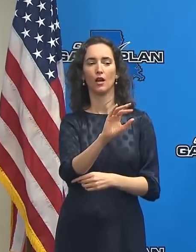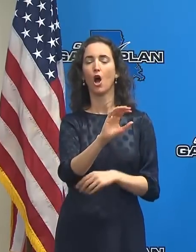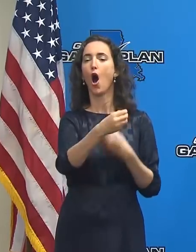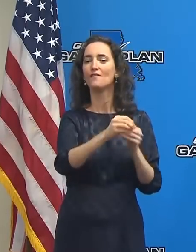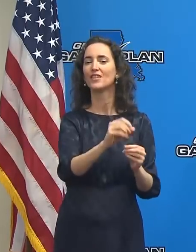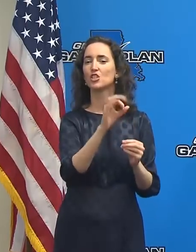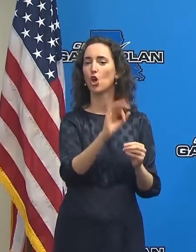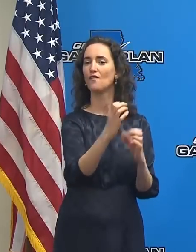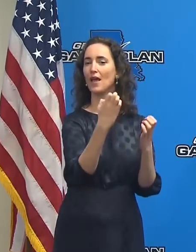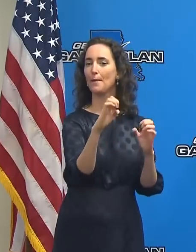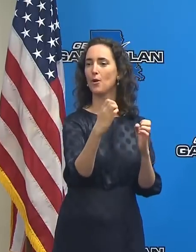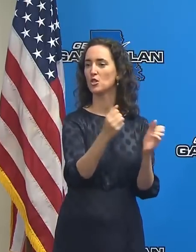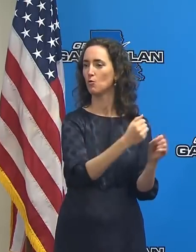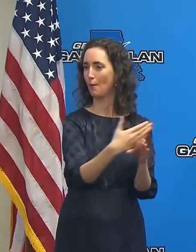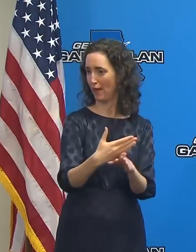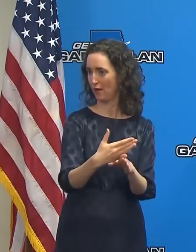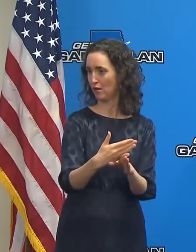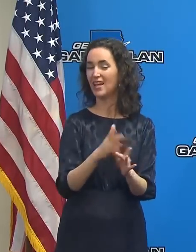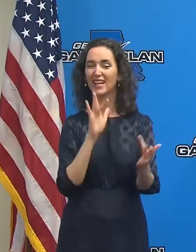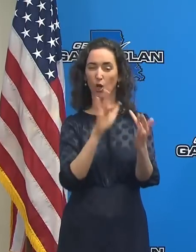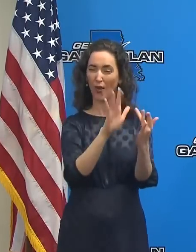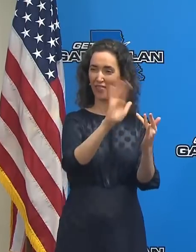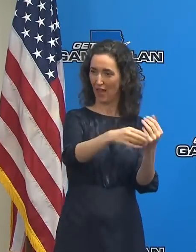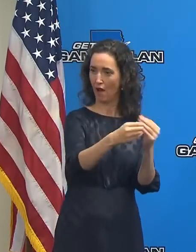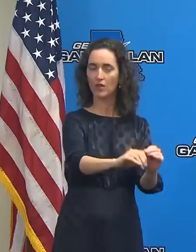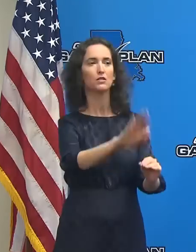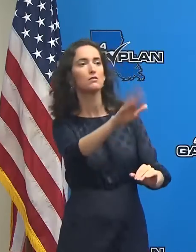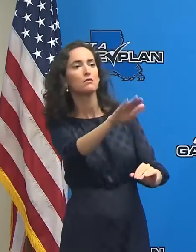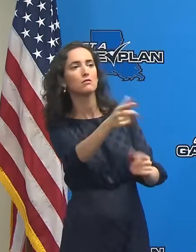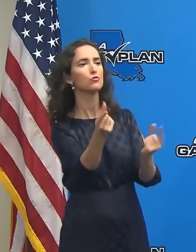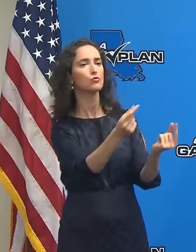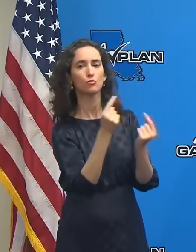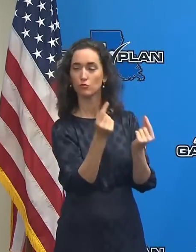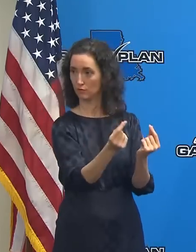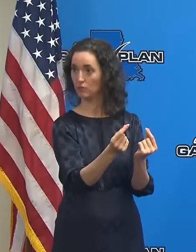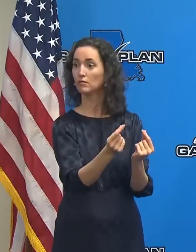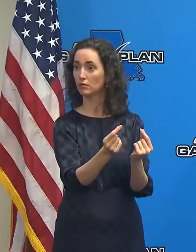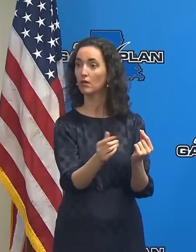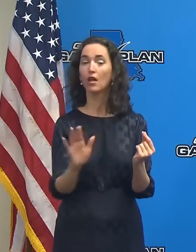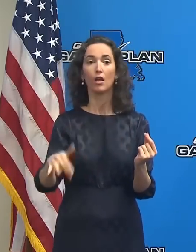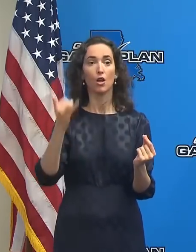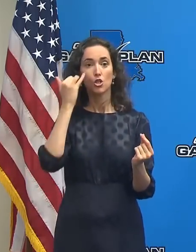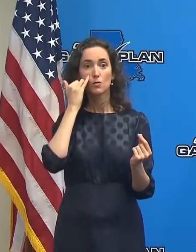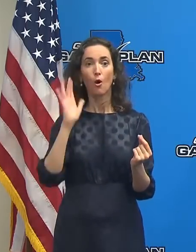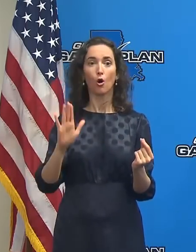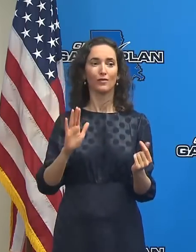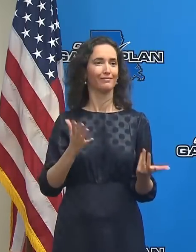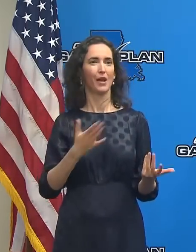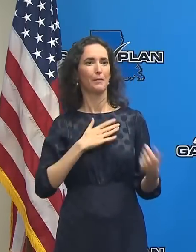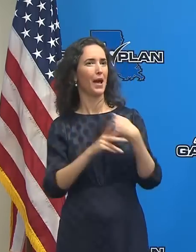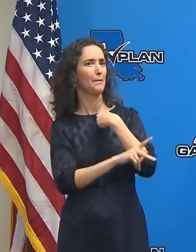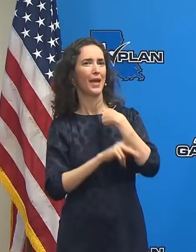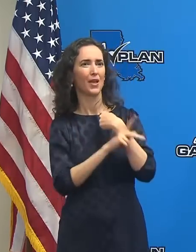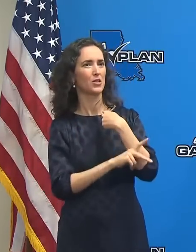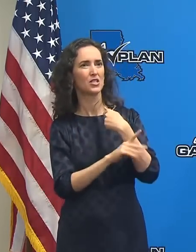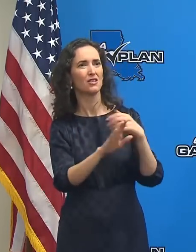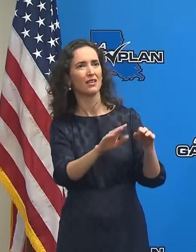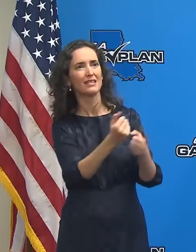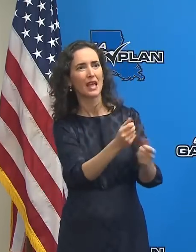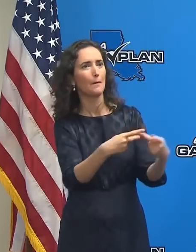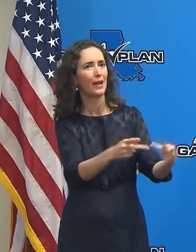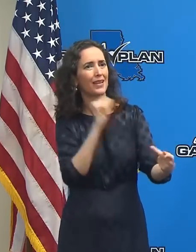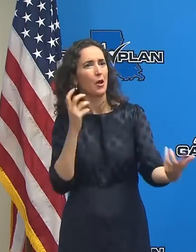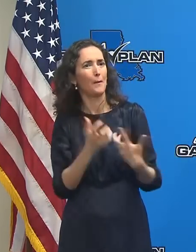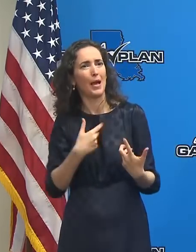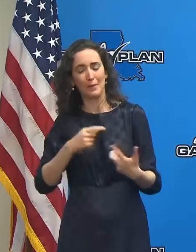But if they do need sheltering that their parish isn't providing, you can call 2-1-1